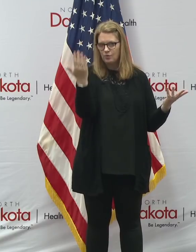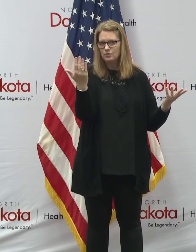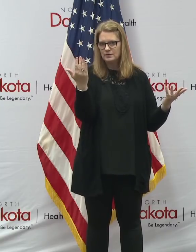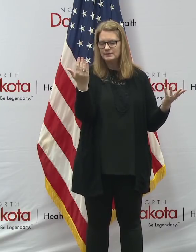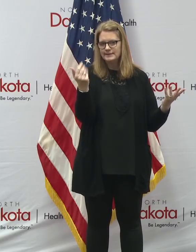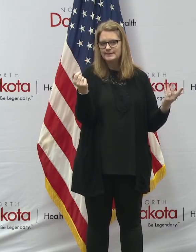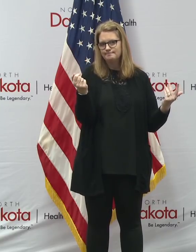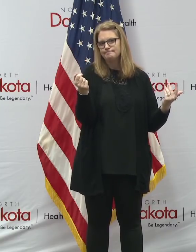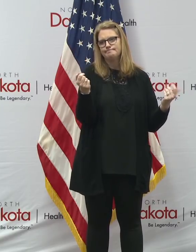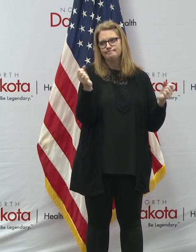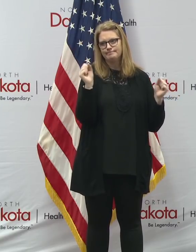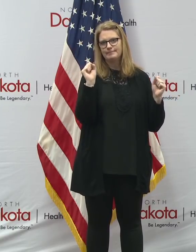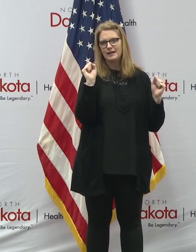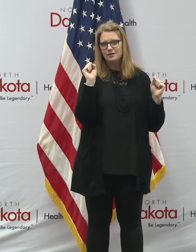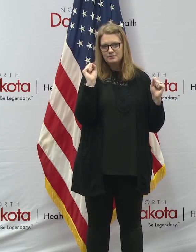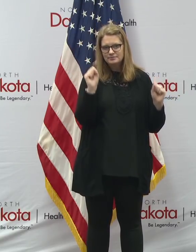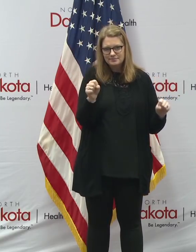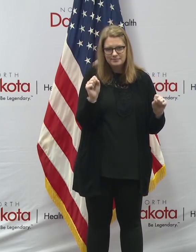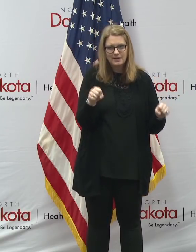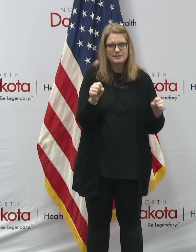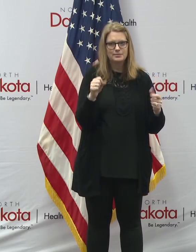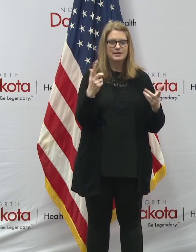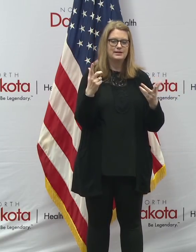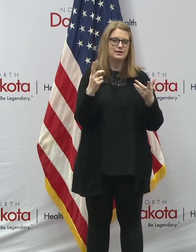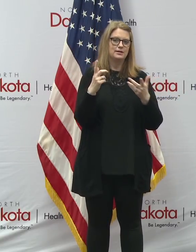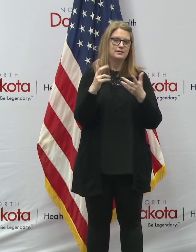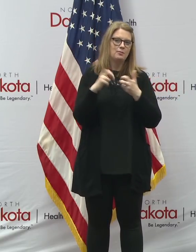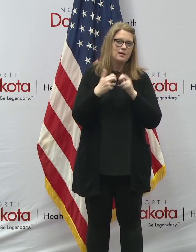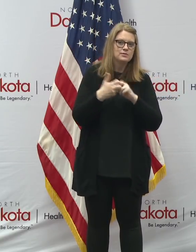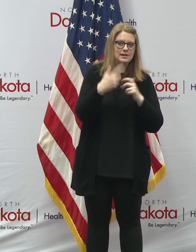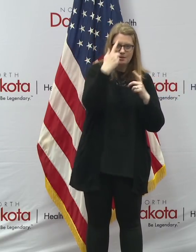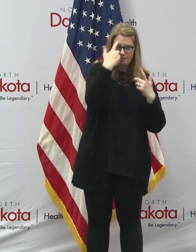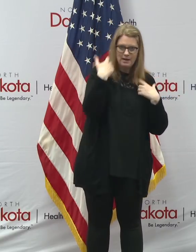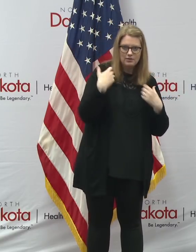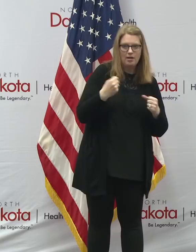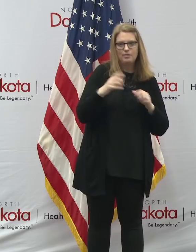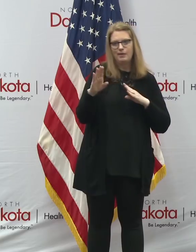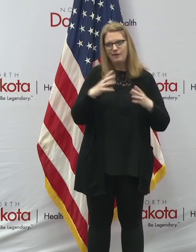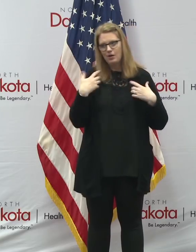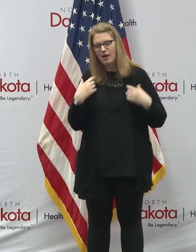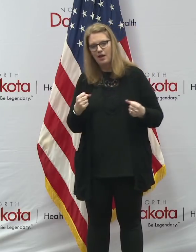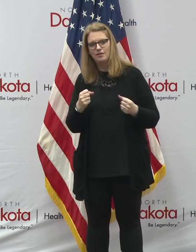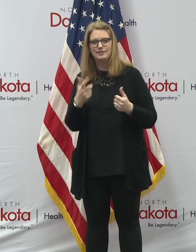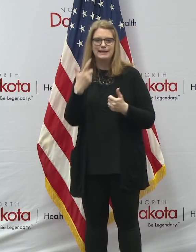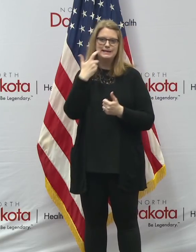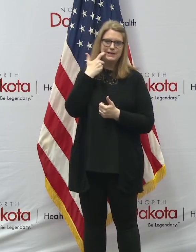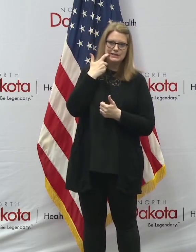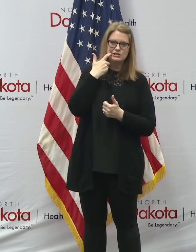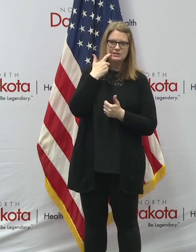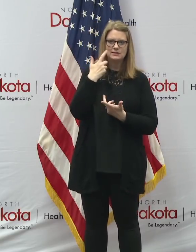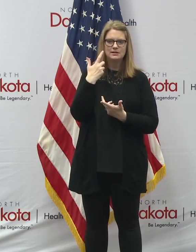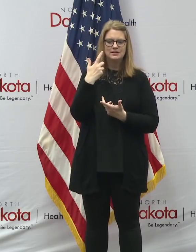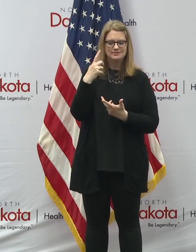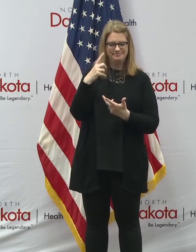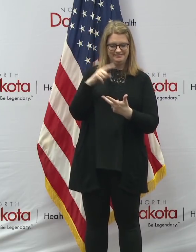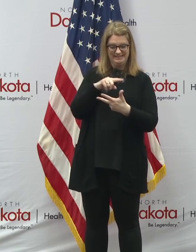between addiction, mental health, behavioral health, can all overlap with